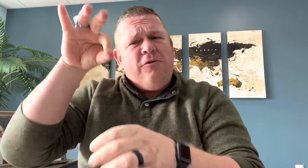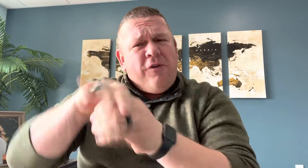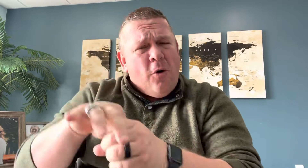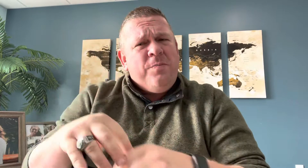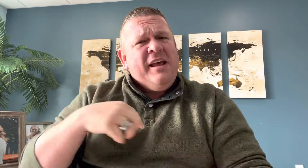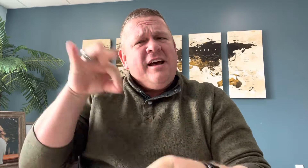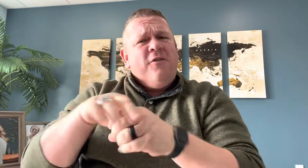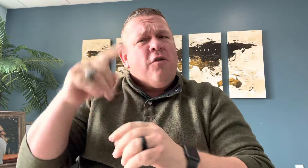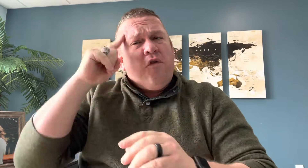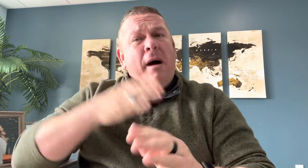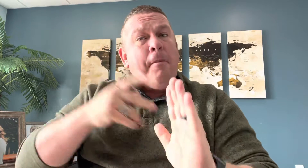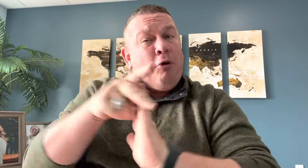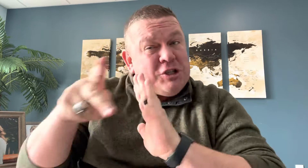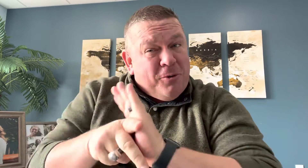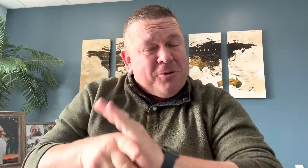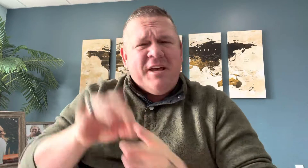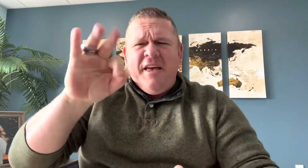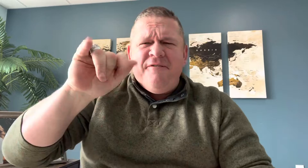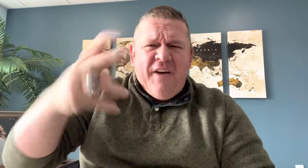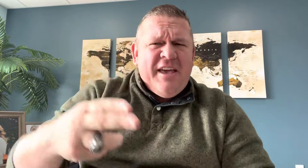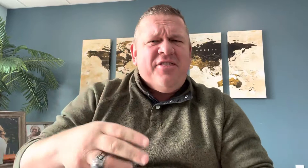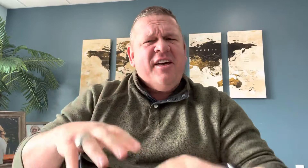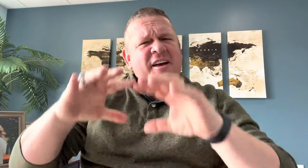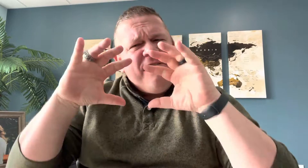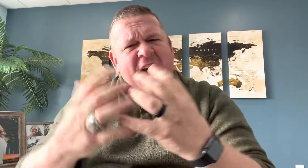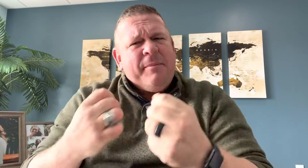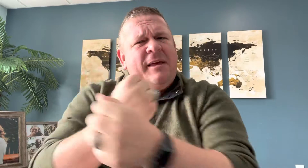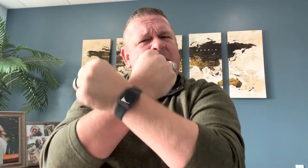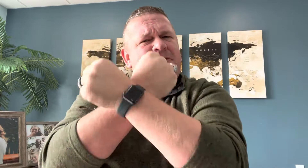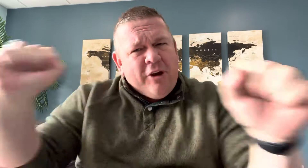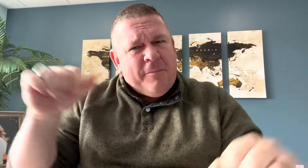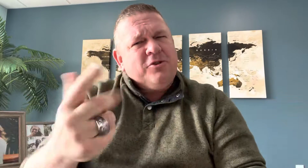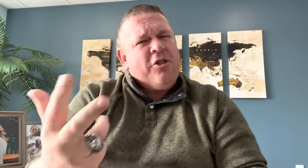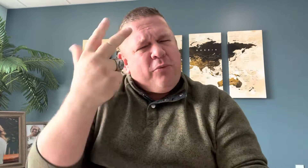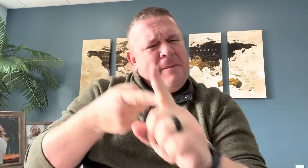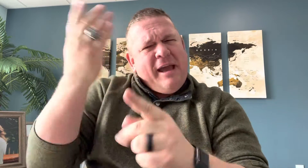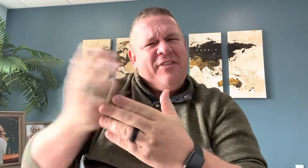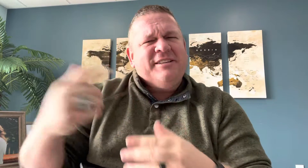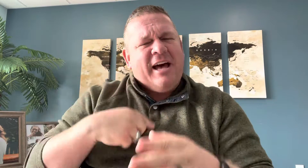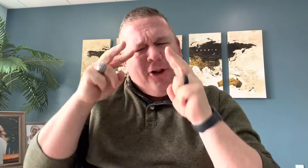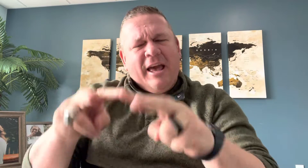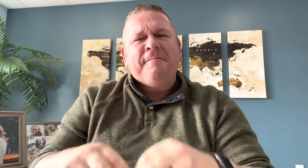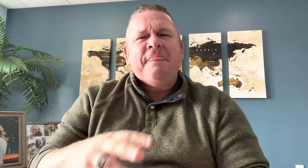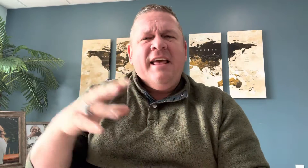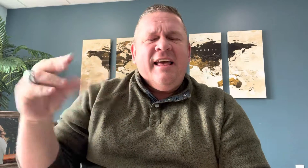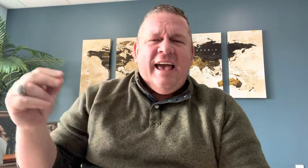vote. I voted for my principles, faith, family, freedom. Those are the three main things I look at. And